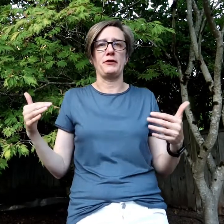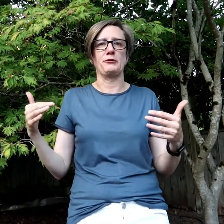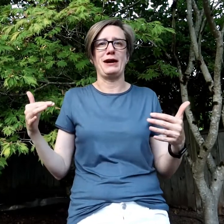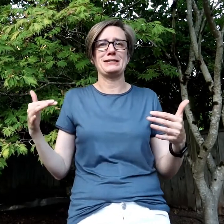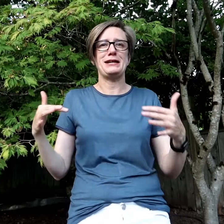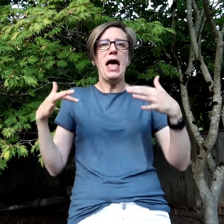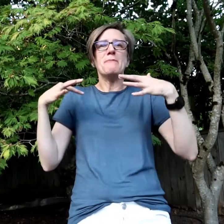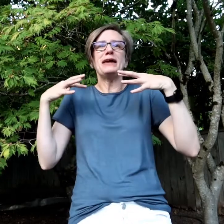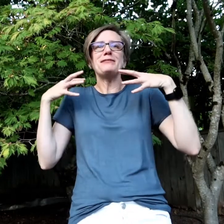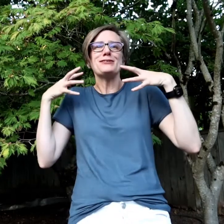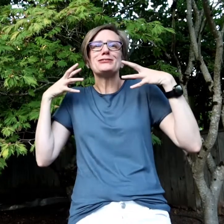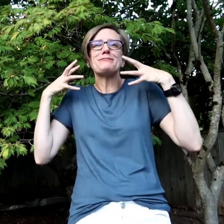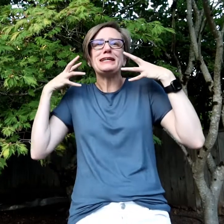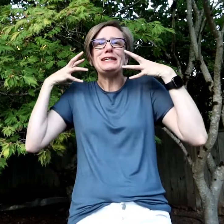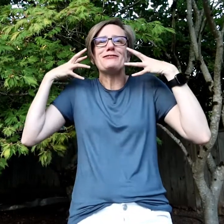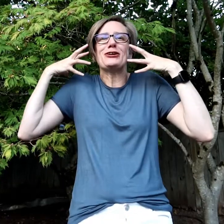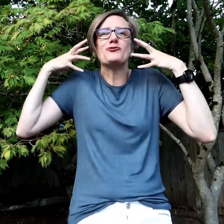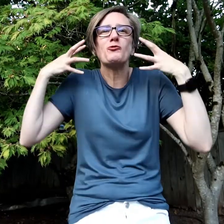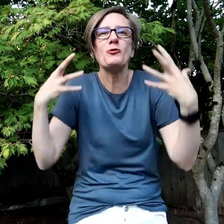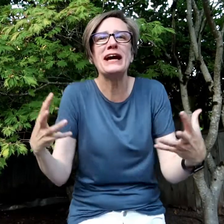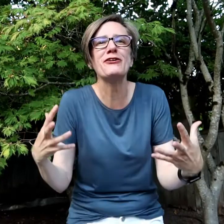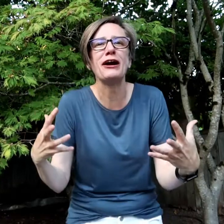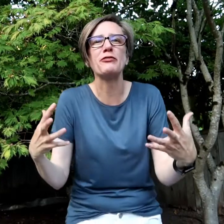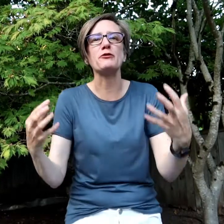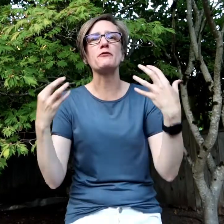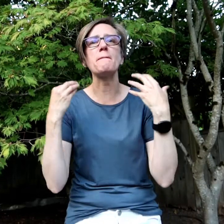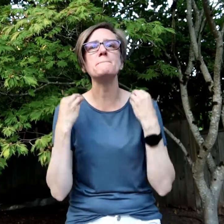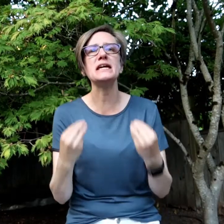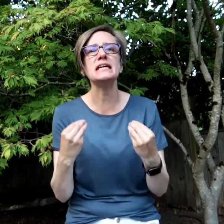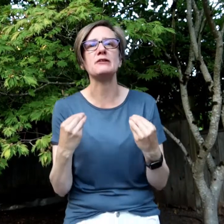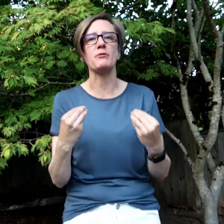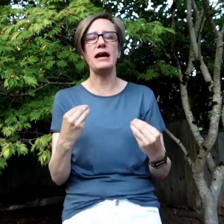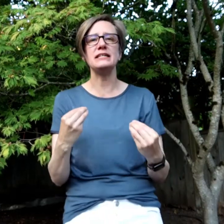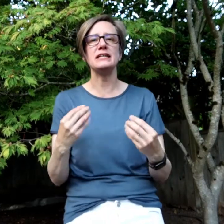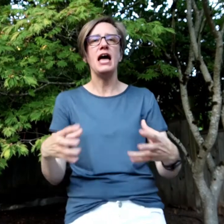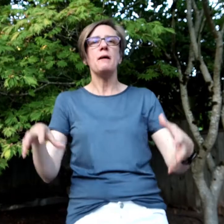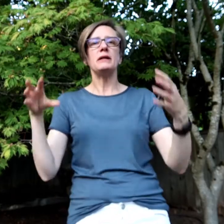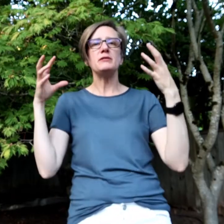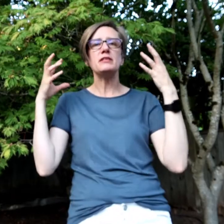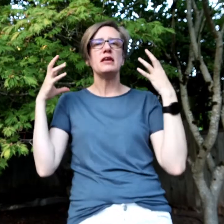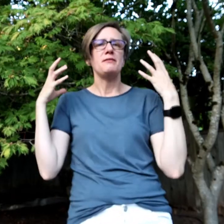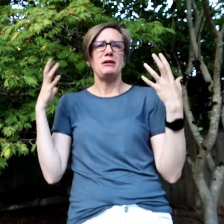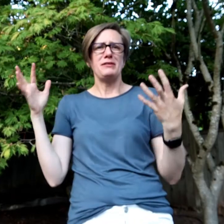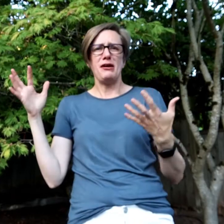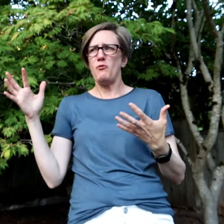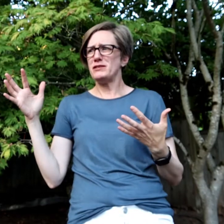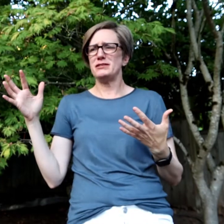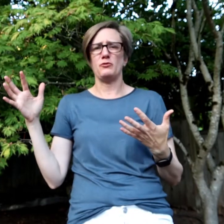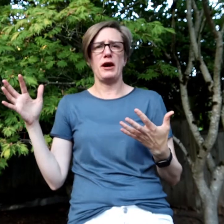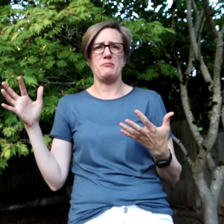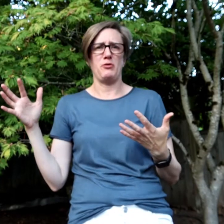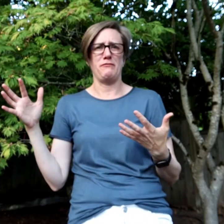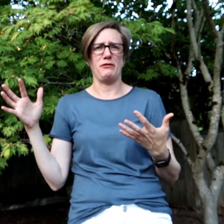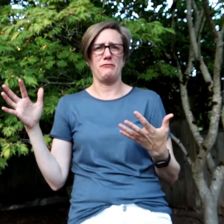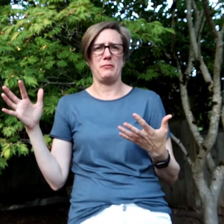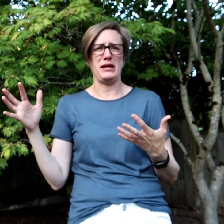horizon. Maybe there's something even greater out there for me, right? Maybe, maybe that wasn't the right boyfriend for me